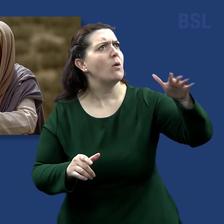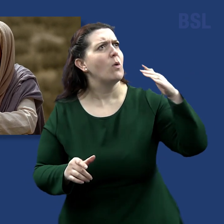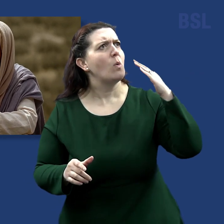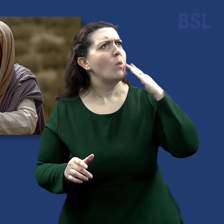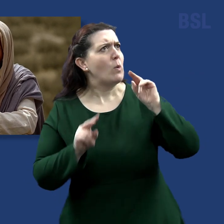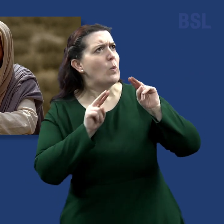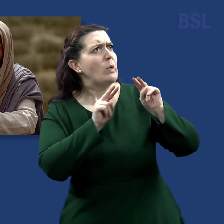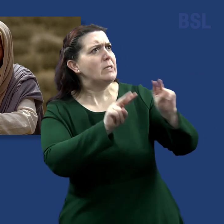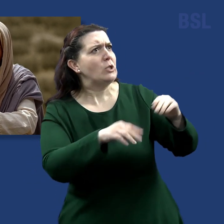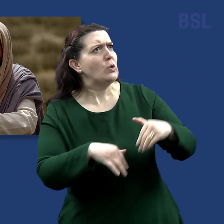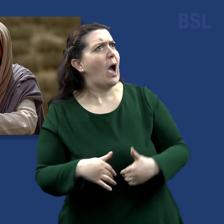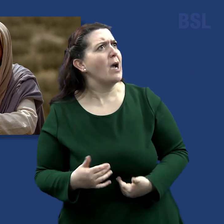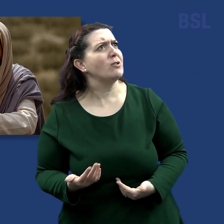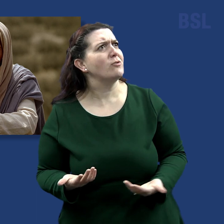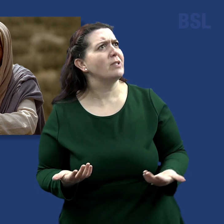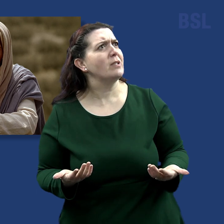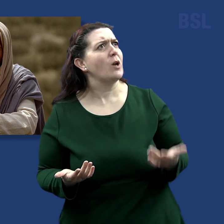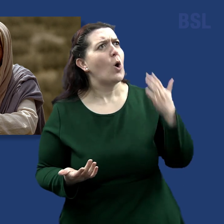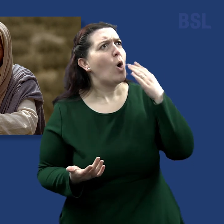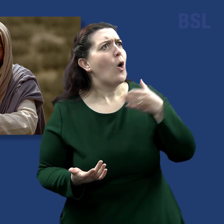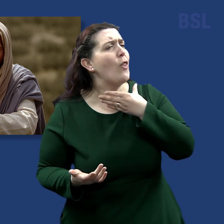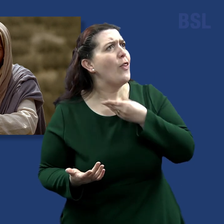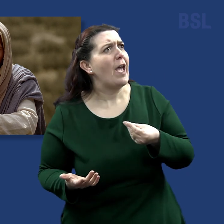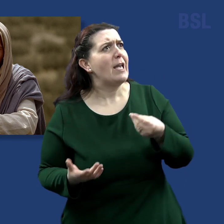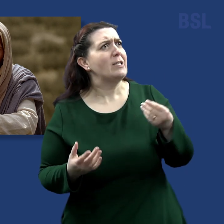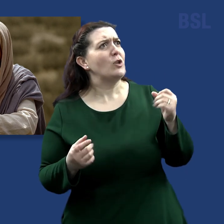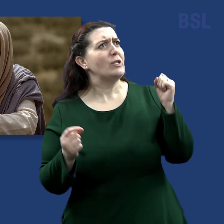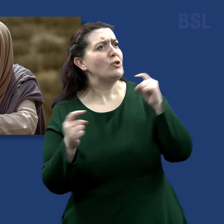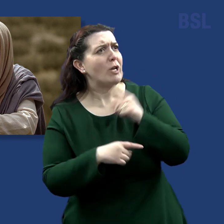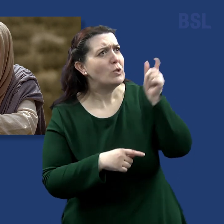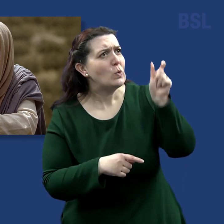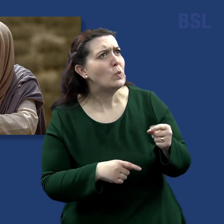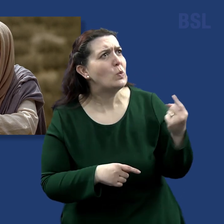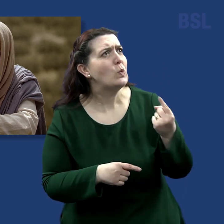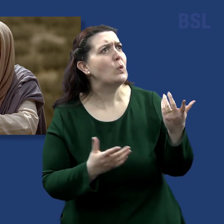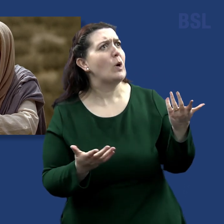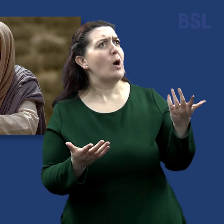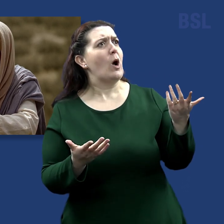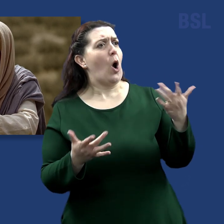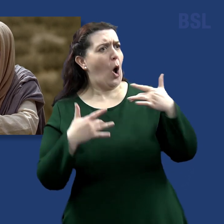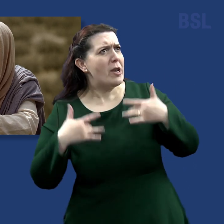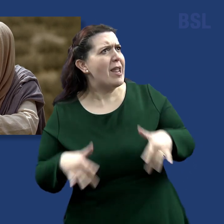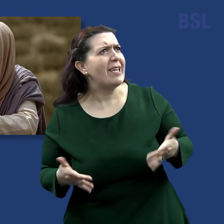Lord, whence are we thee, and hungered? Or a thirst, or a stranger, or naked,